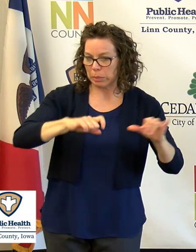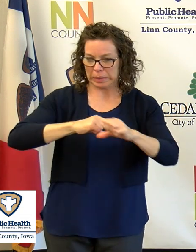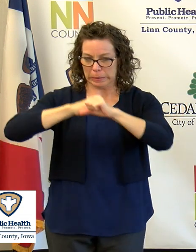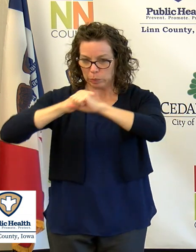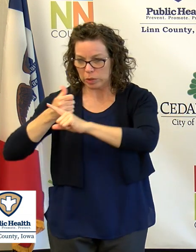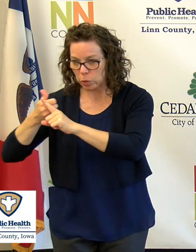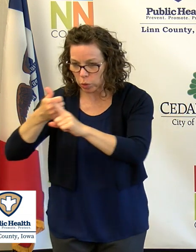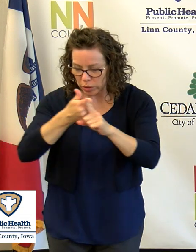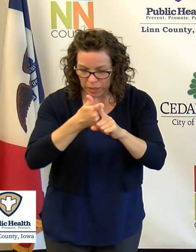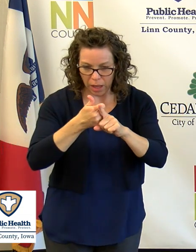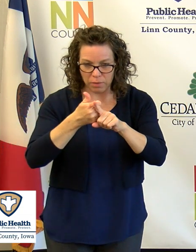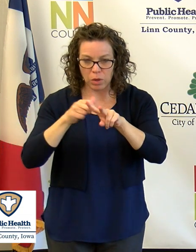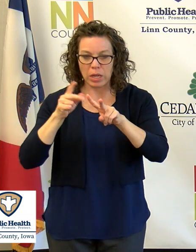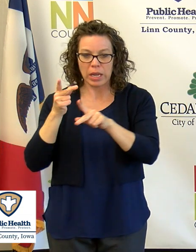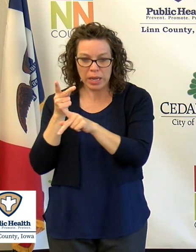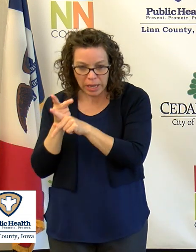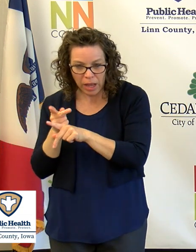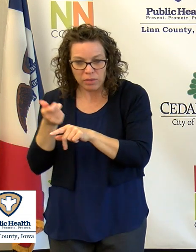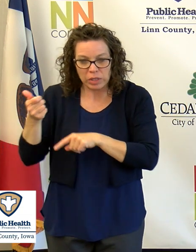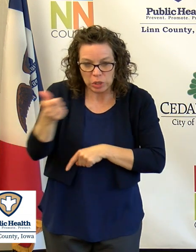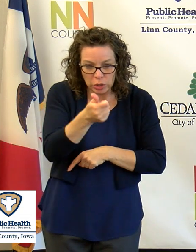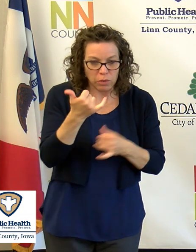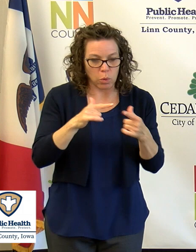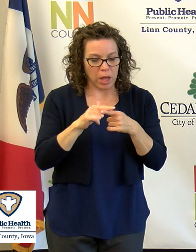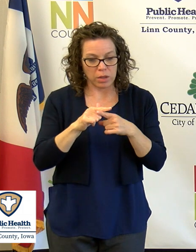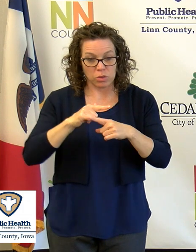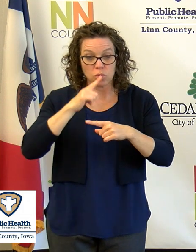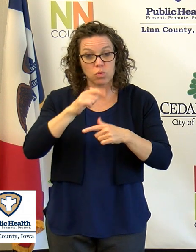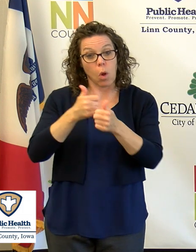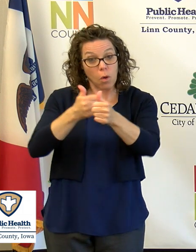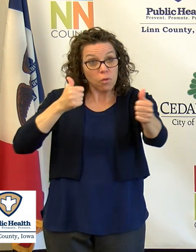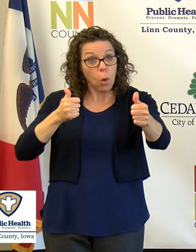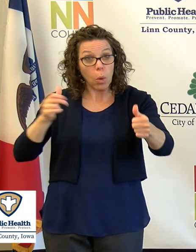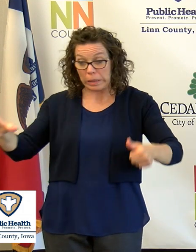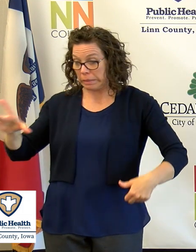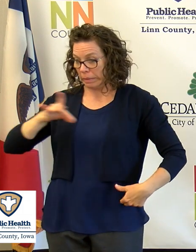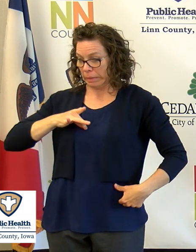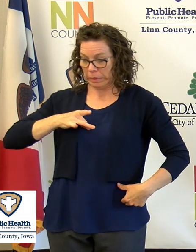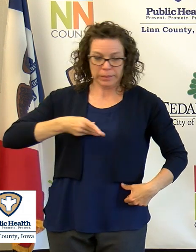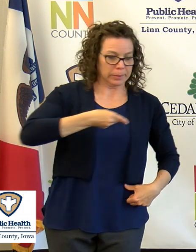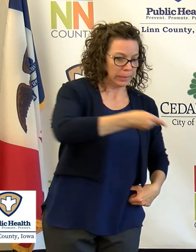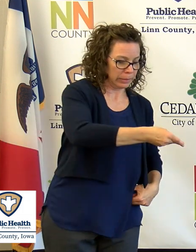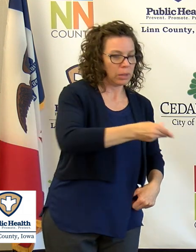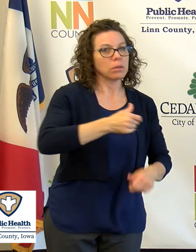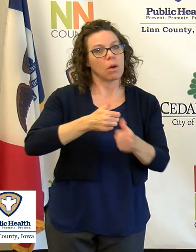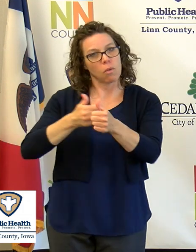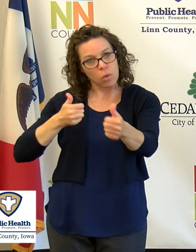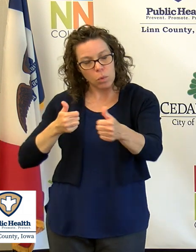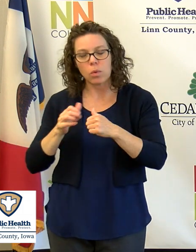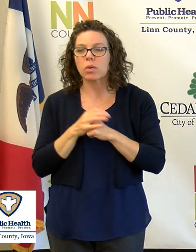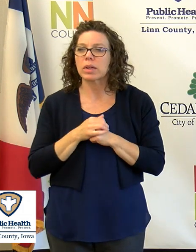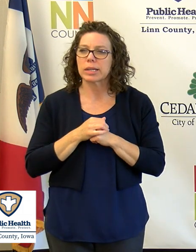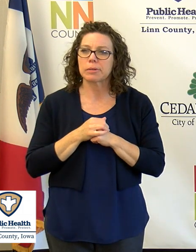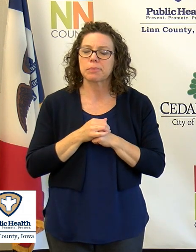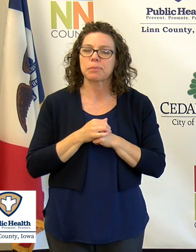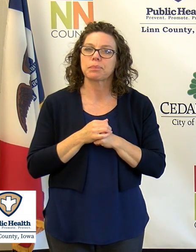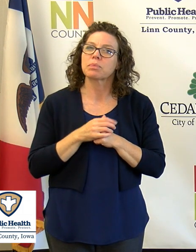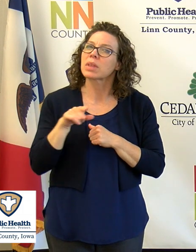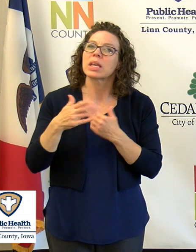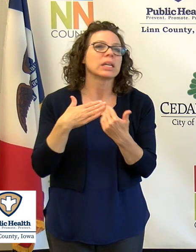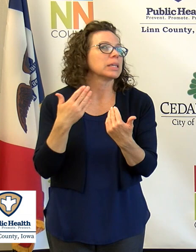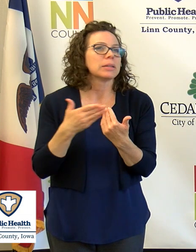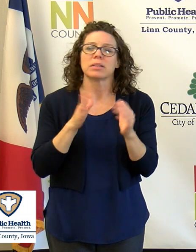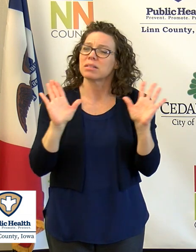the right things to help avoid contracting it and spreading it to others. Again I understand this isn't easy